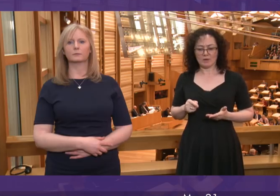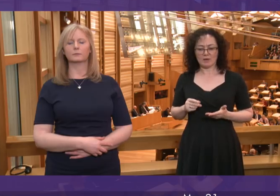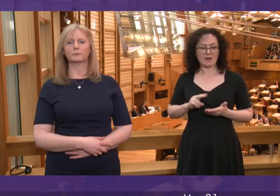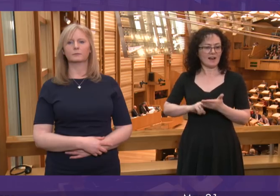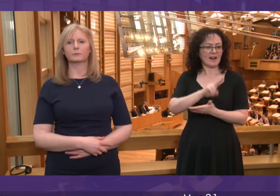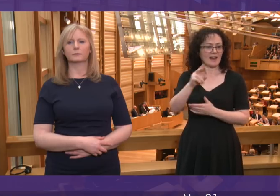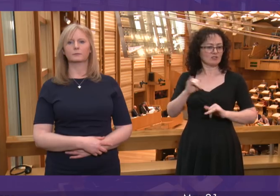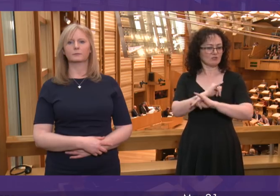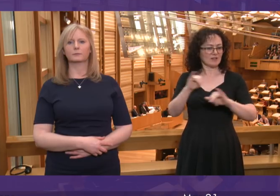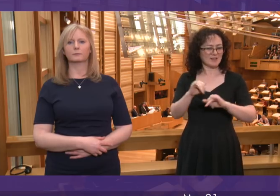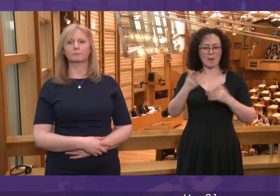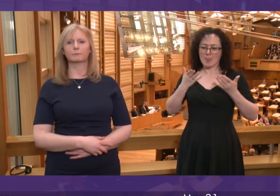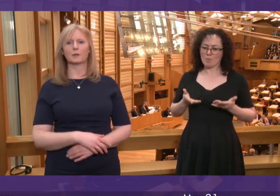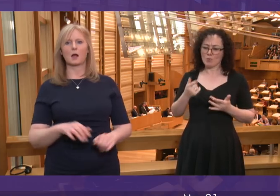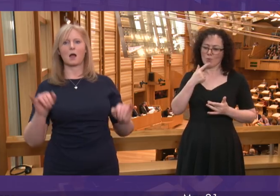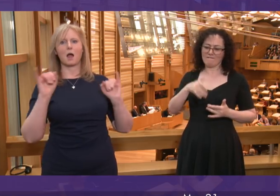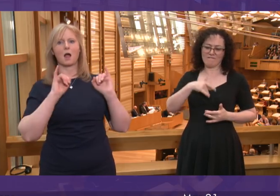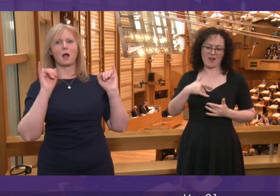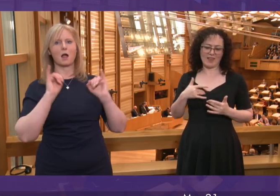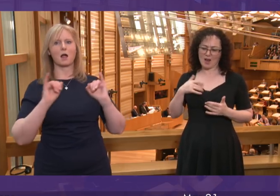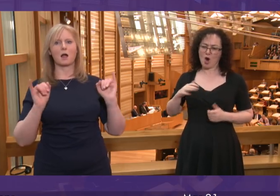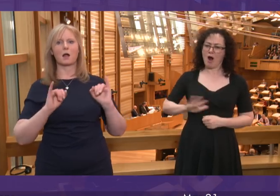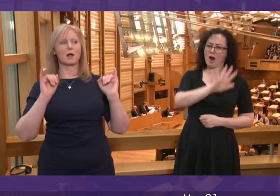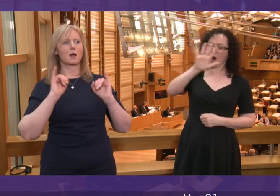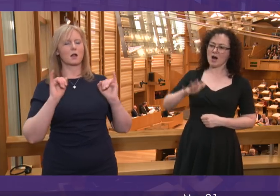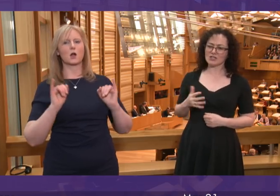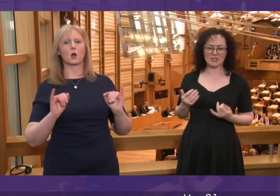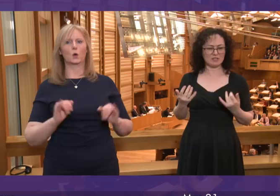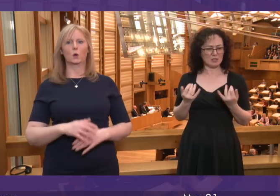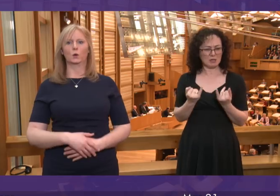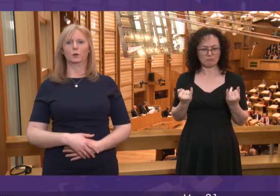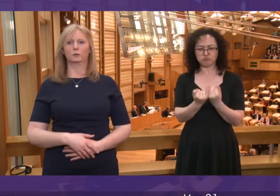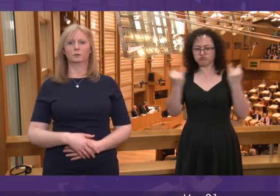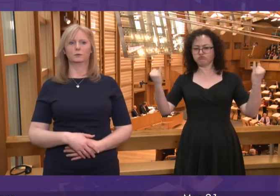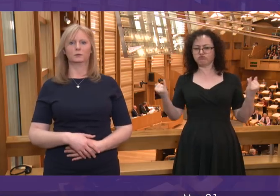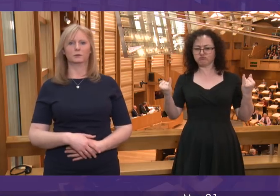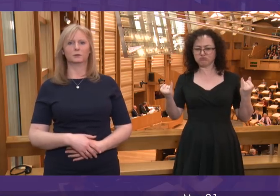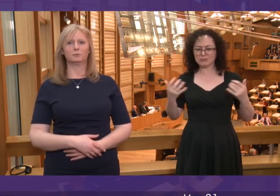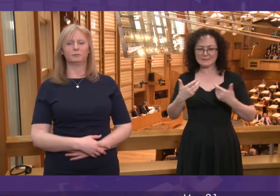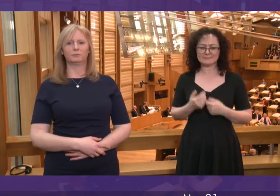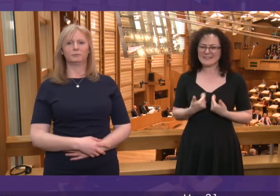division and chaos with independence to compound the division and chaos of Brexit.